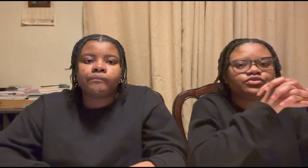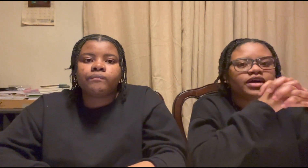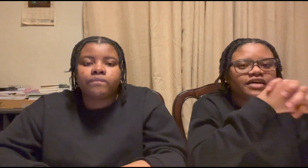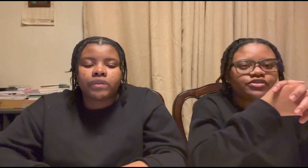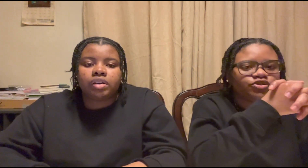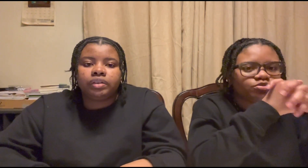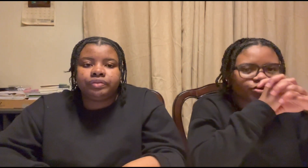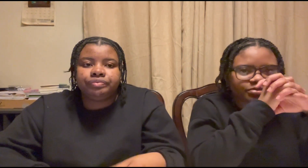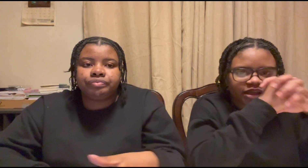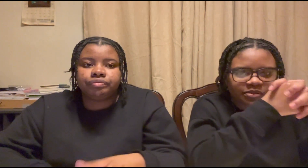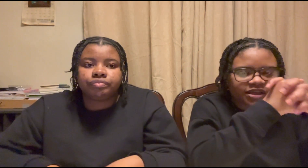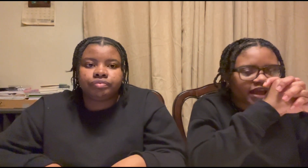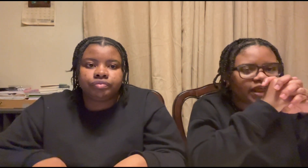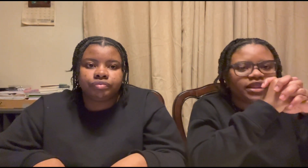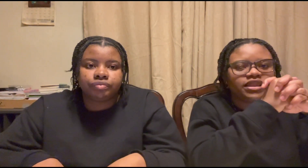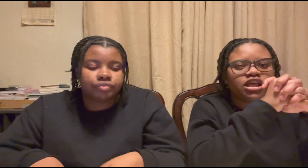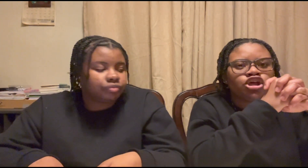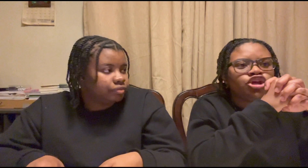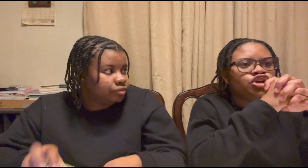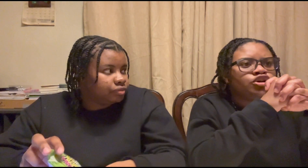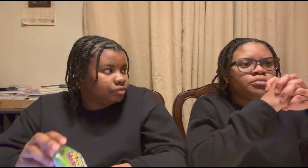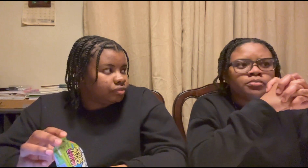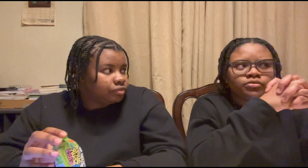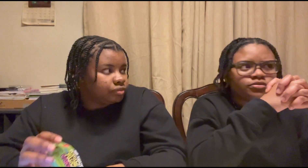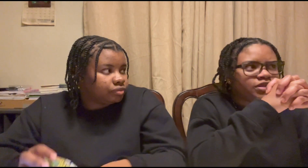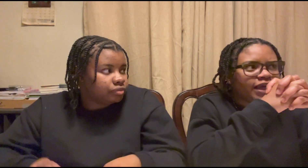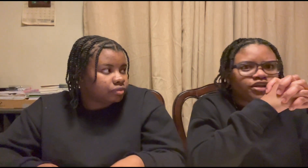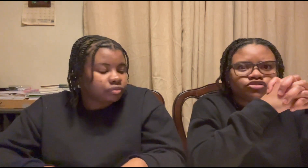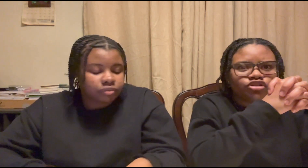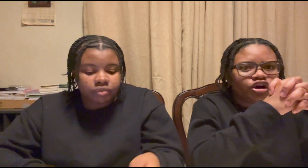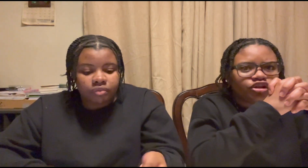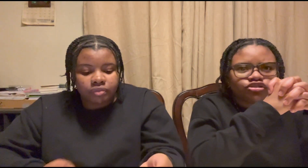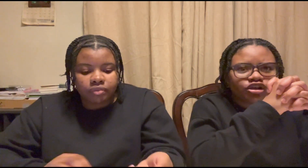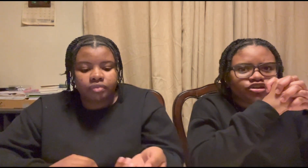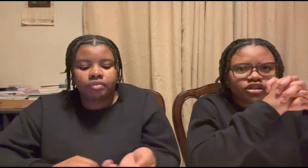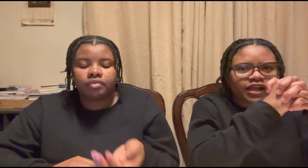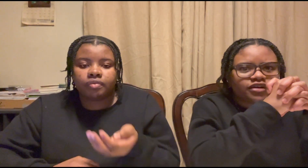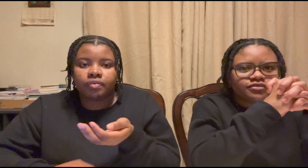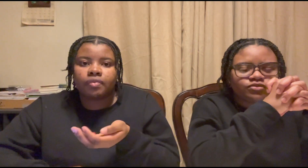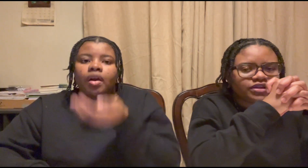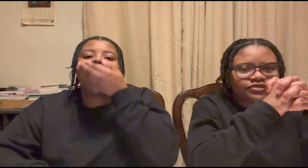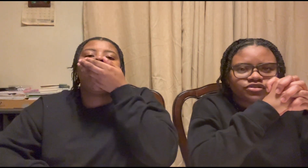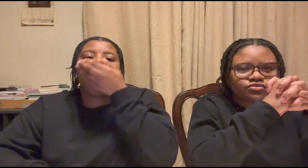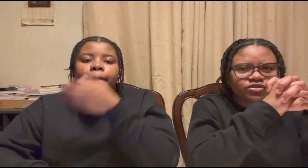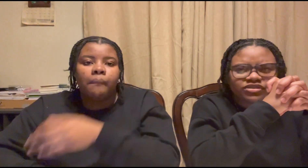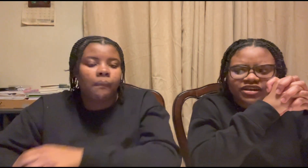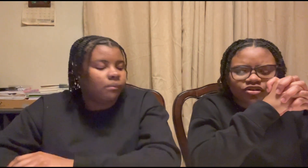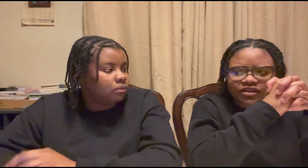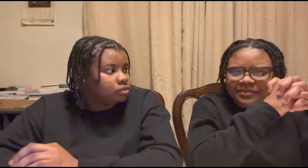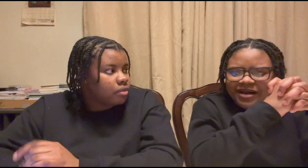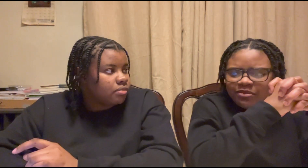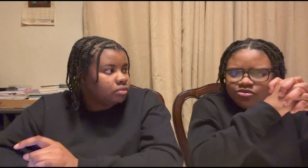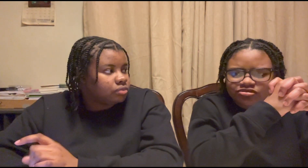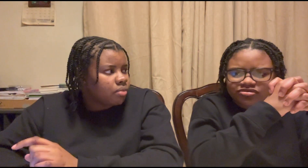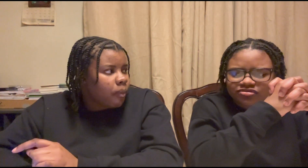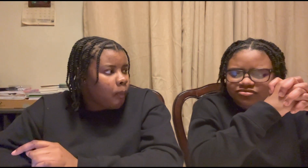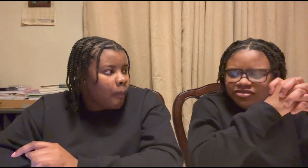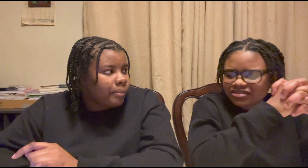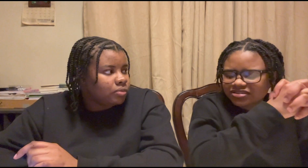you have a newborn baby and like the other other like whatever what do they call that babbles what's